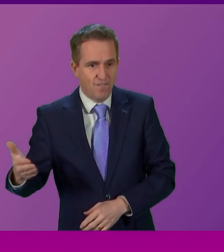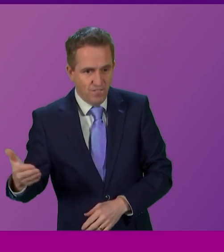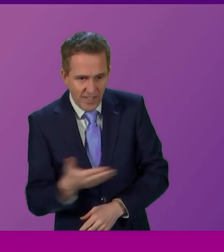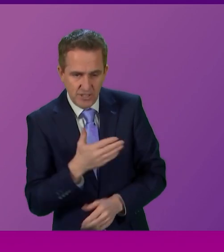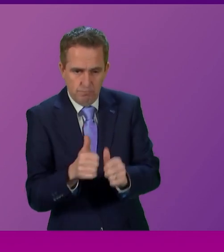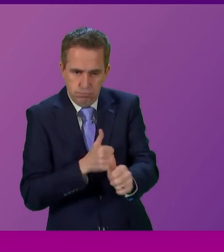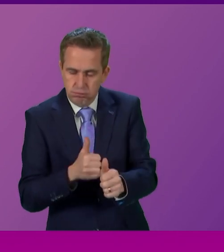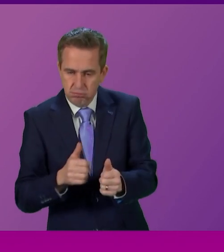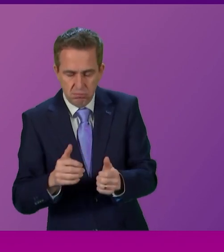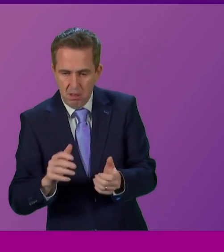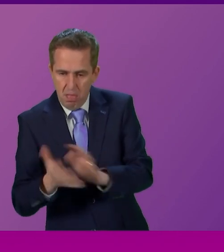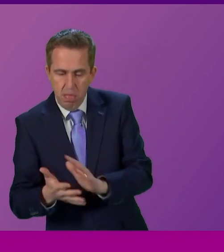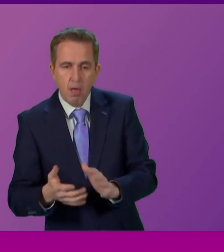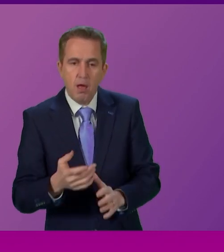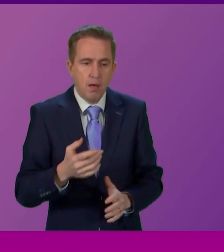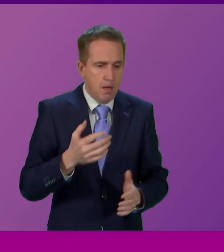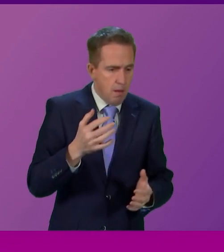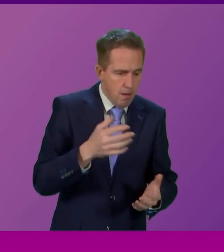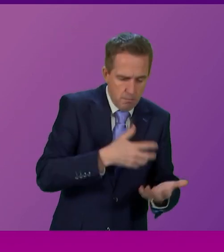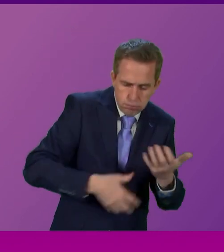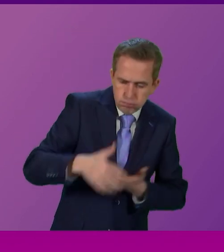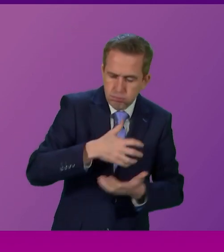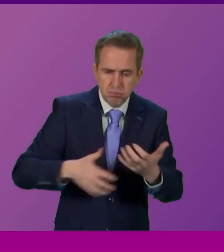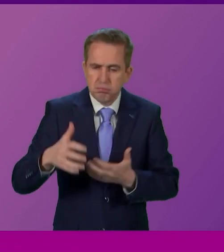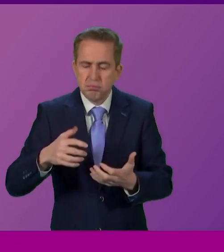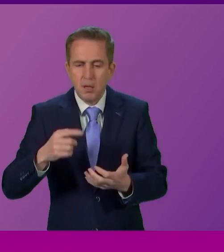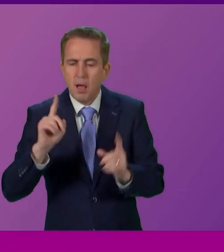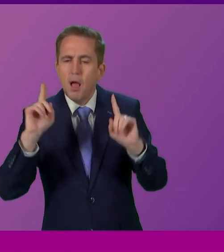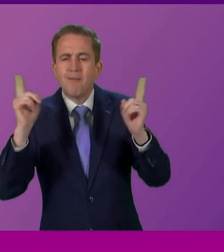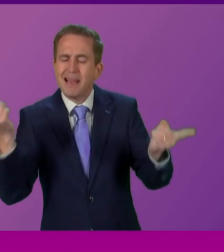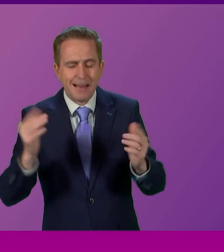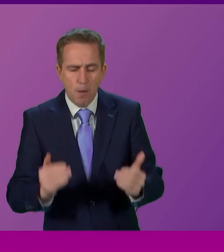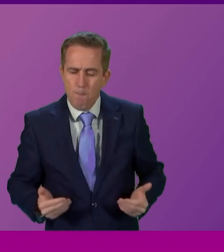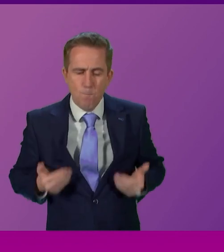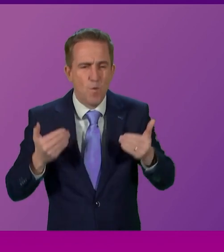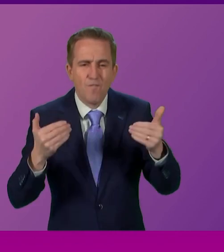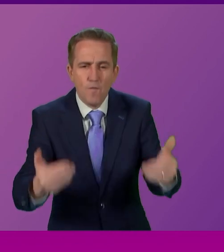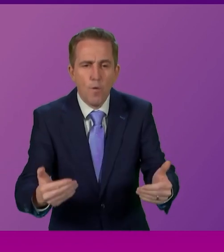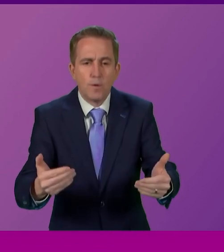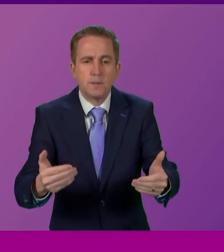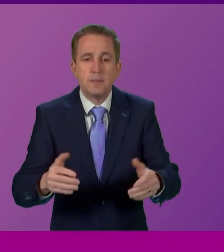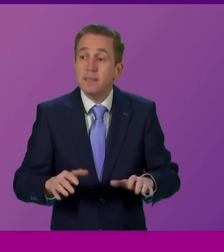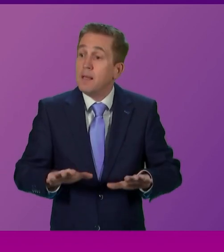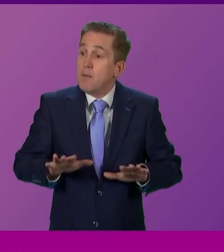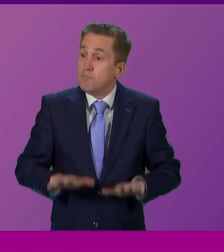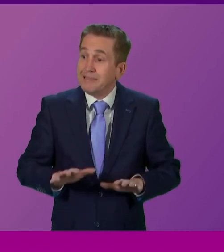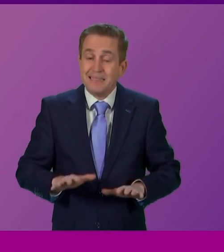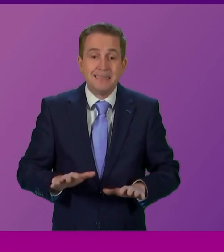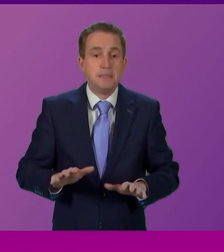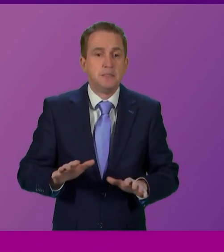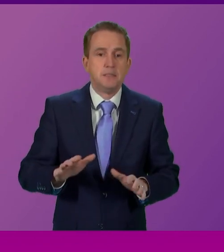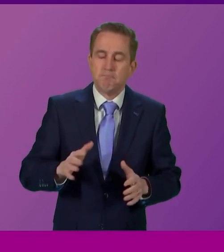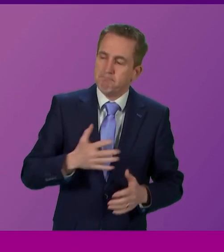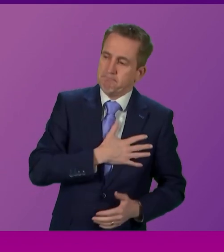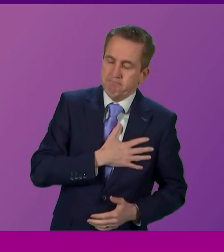Labour shortages and red tape that could wrap the globe thrice. To the British nationalists in this chamber today, I plead,